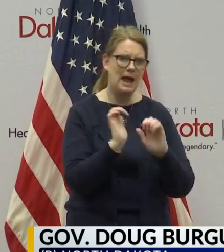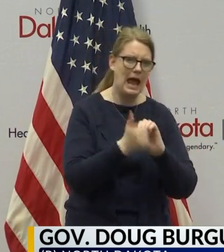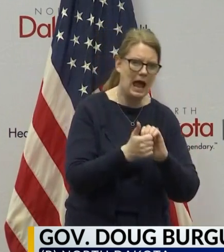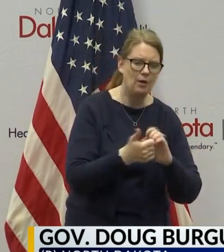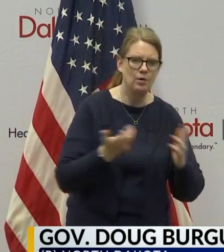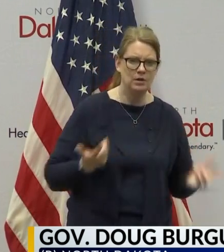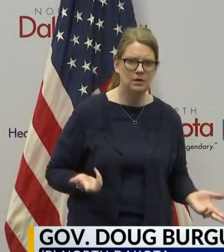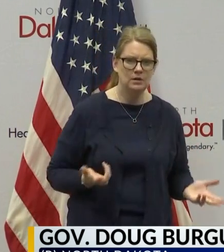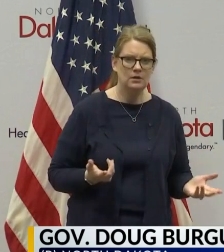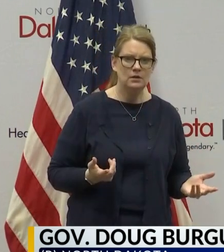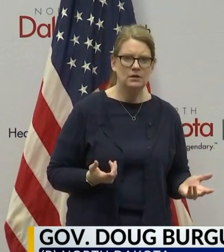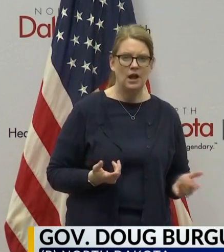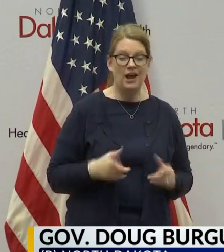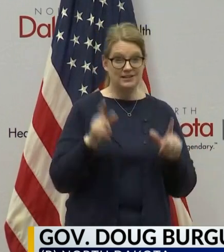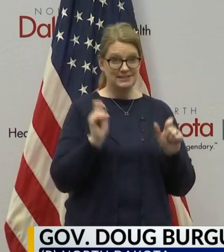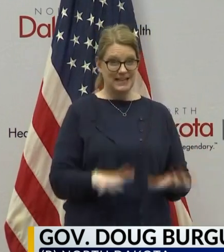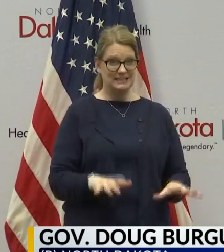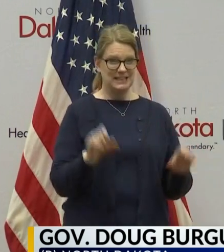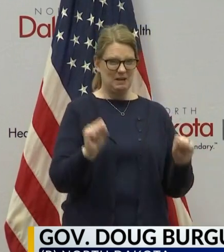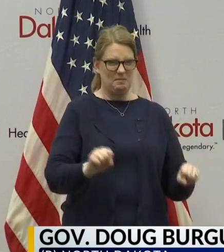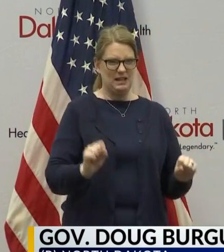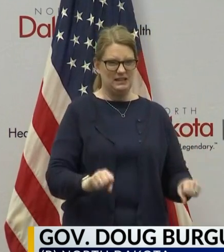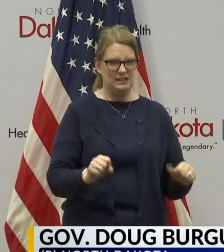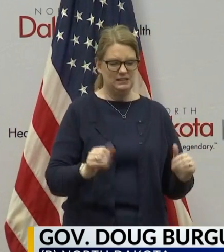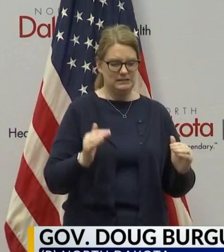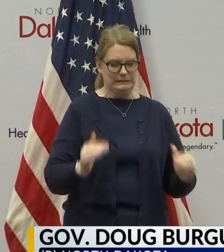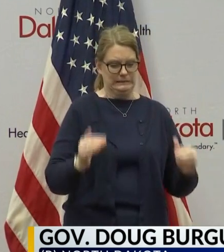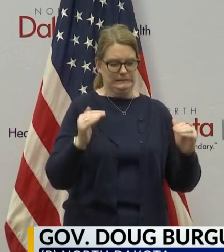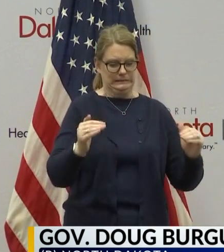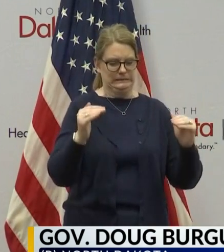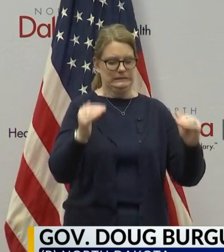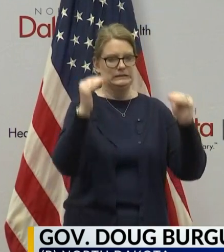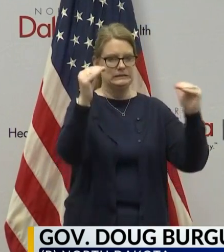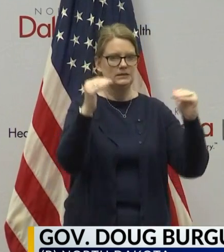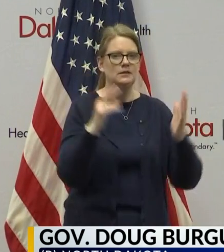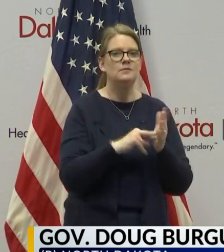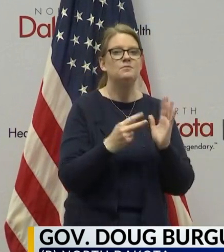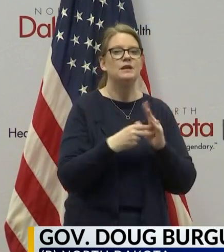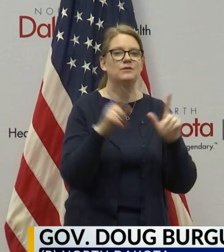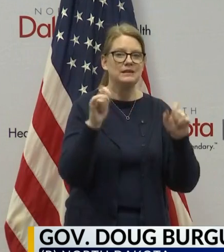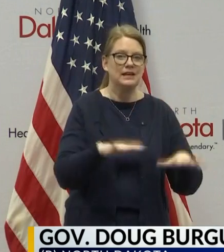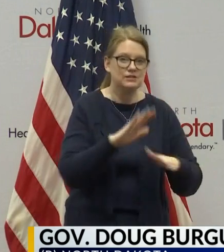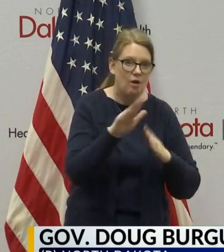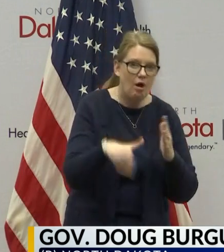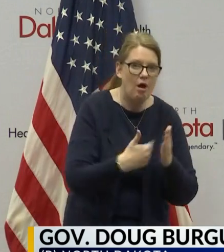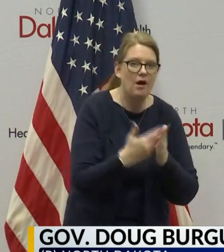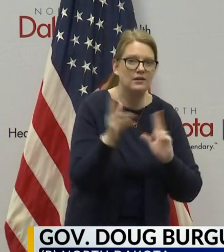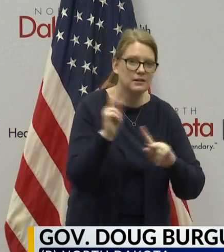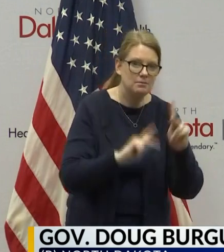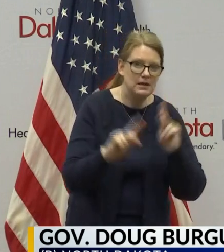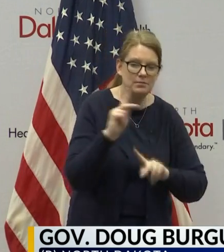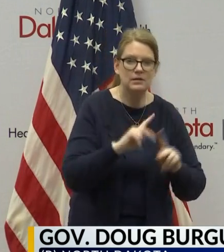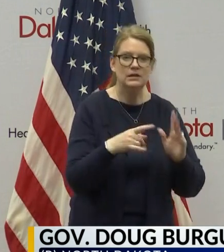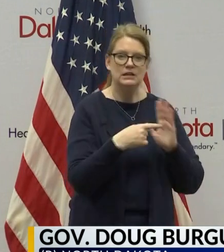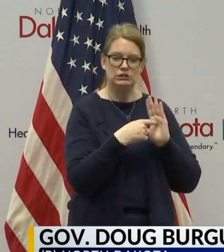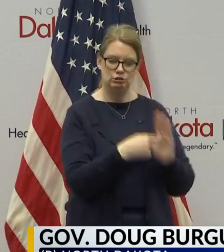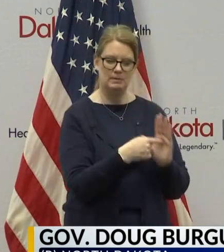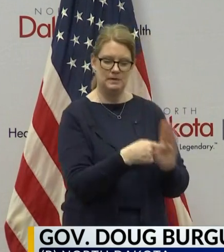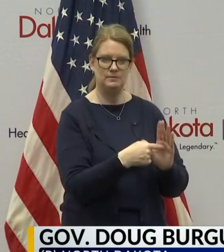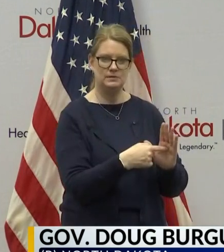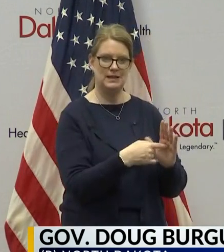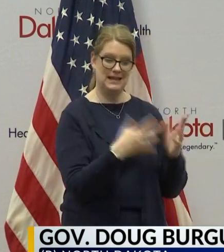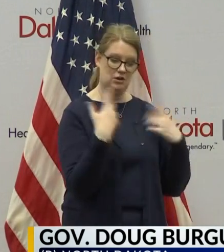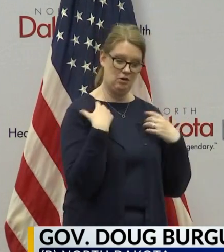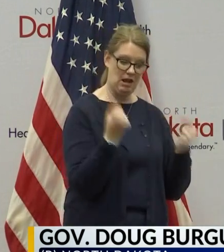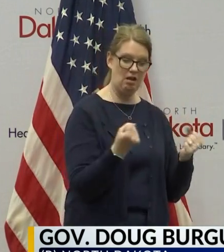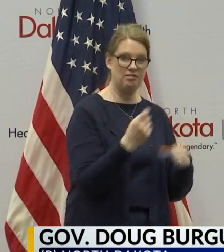able to build up our testing capacity to where we could continue to test all the people who are presenting as symptomatic at our